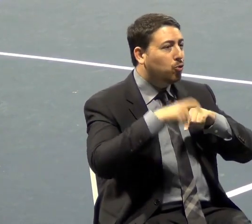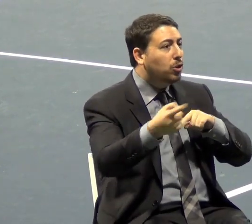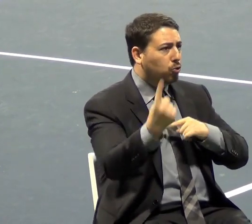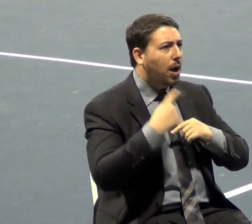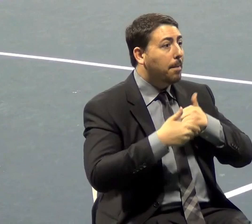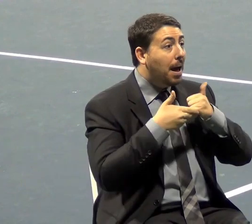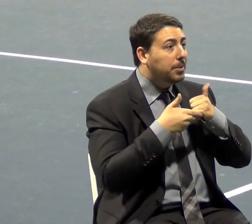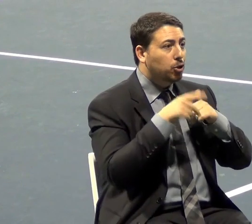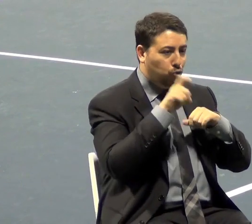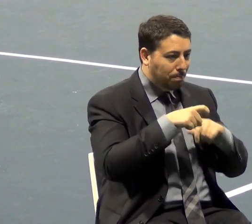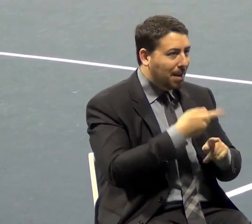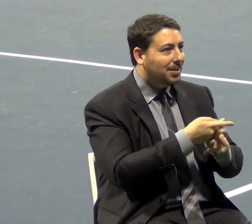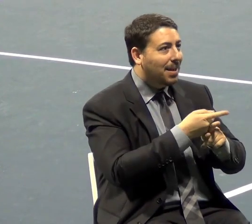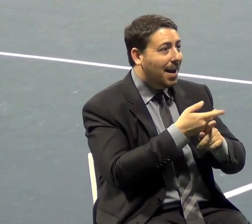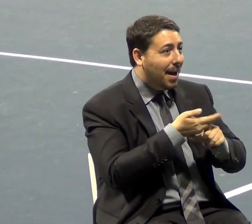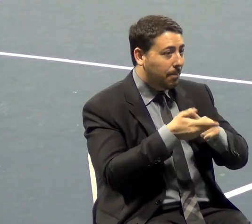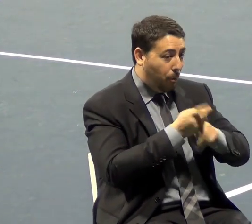depression. Well...